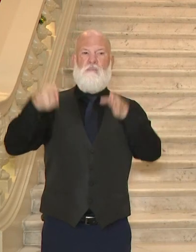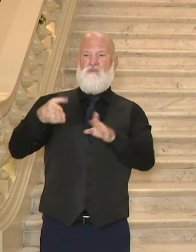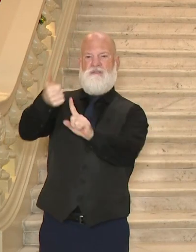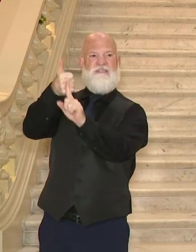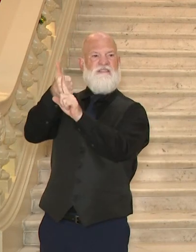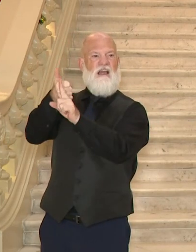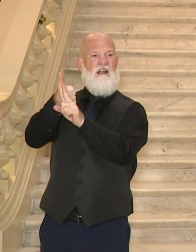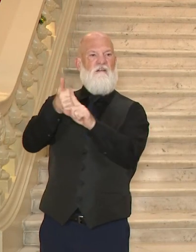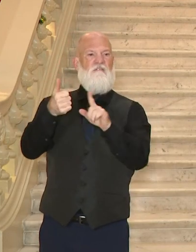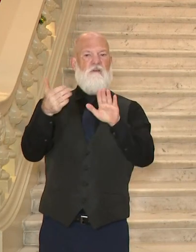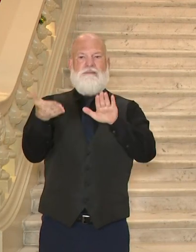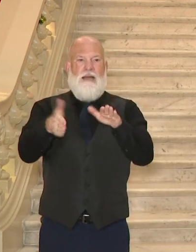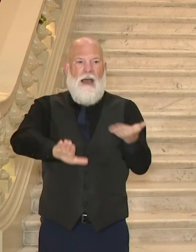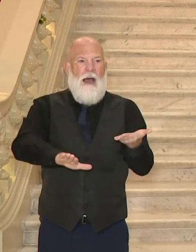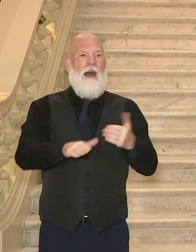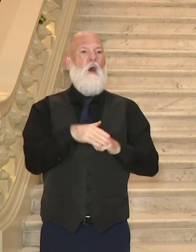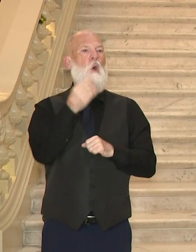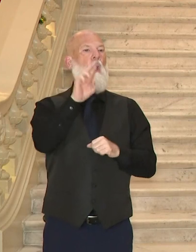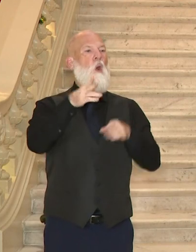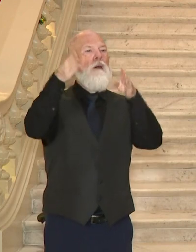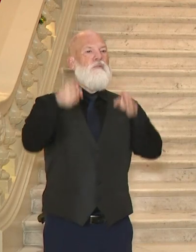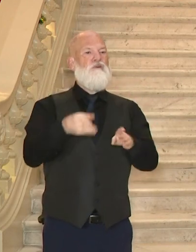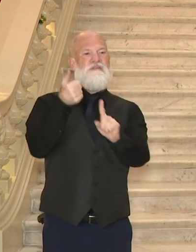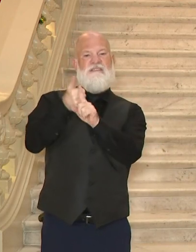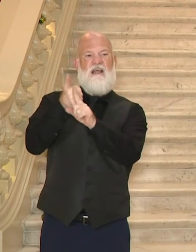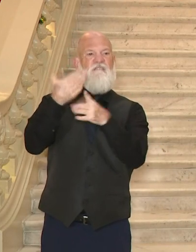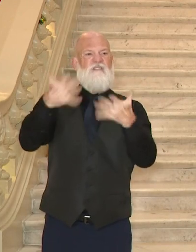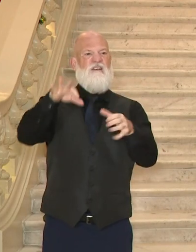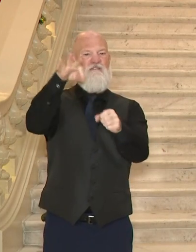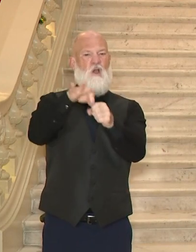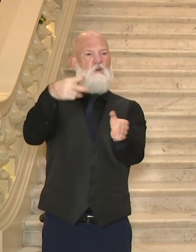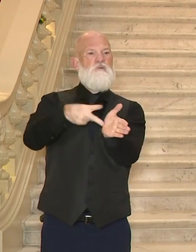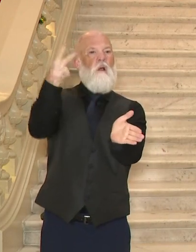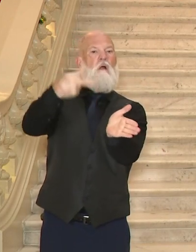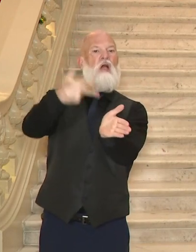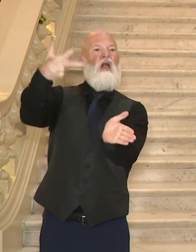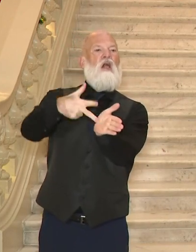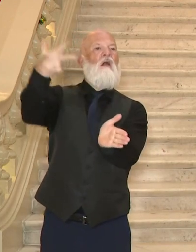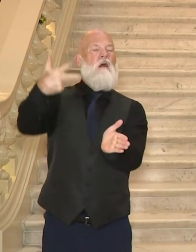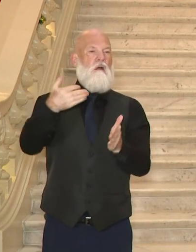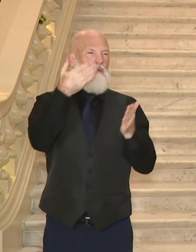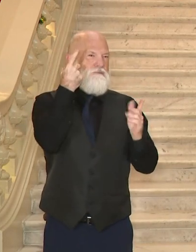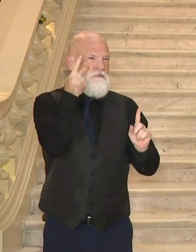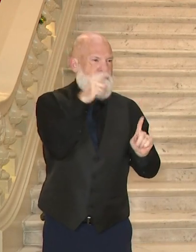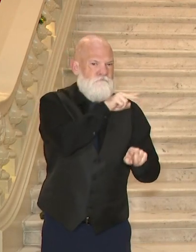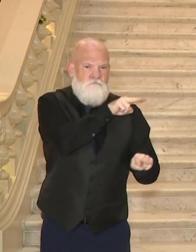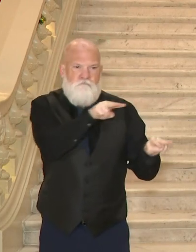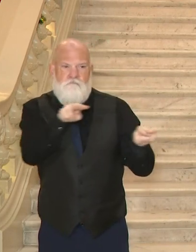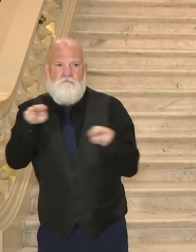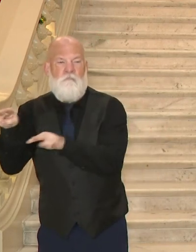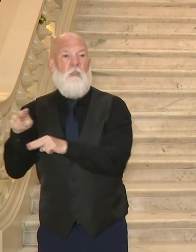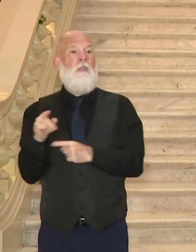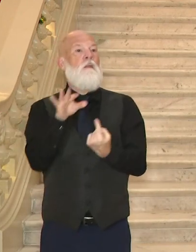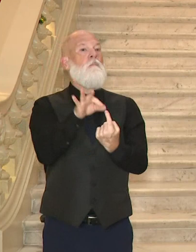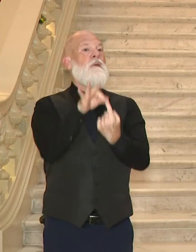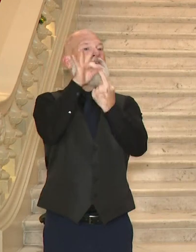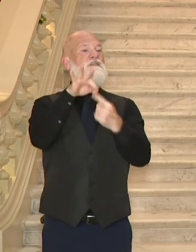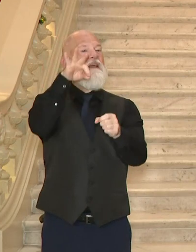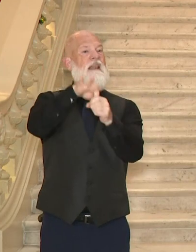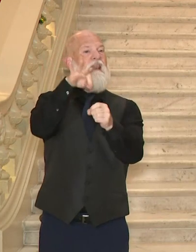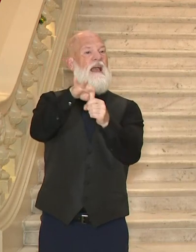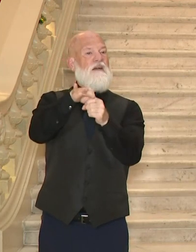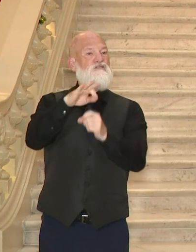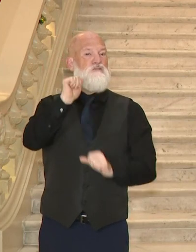As we move to the December 1st election, which is tomorrow, and the January 5th federal runoffs,